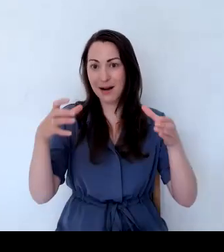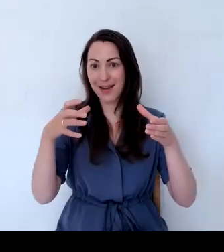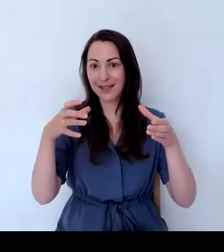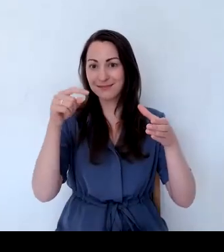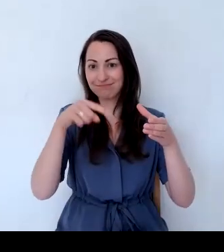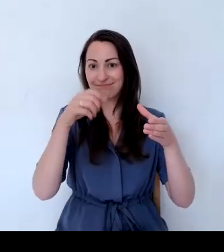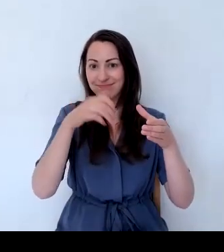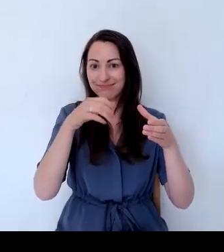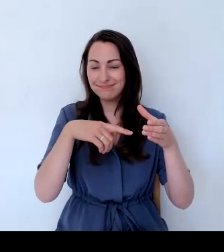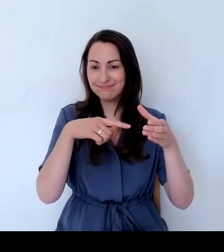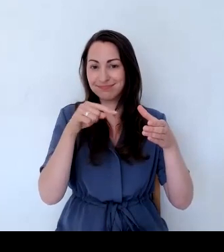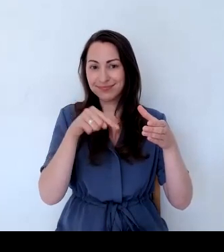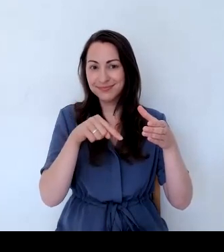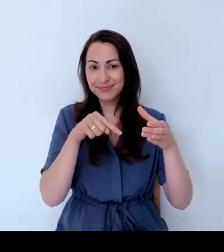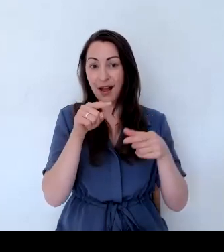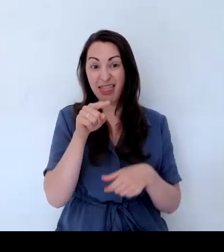planted up.